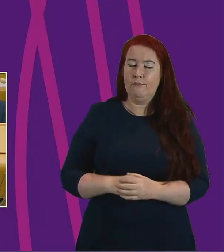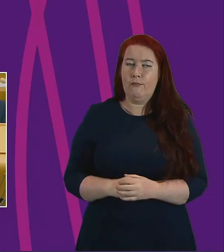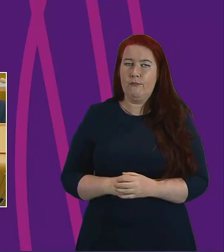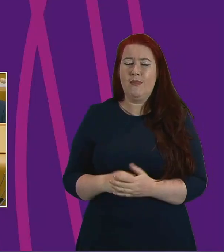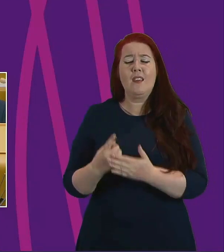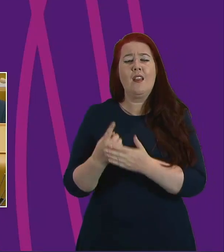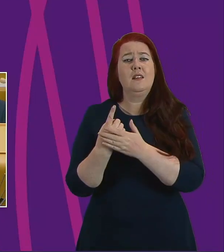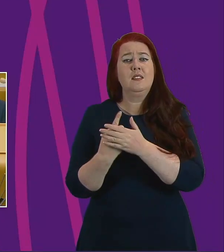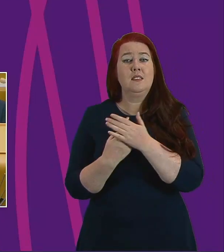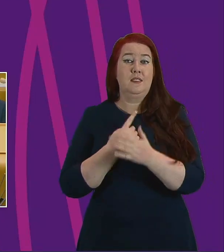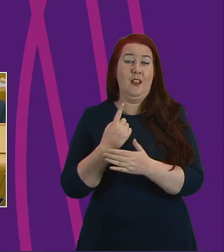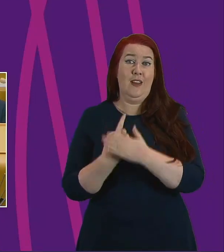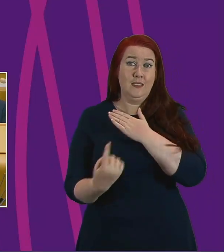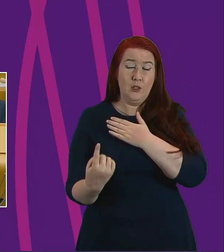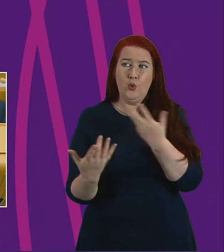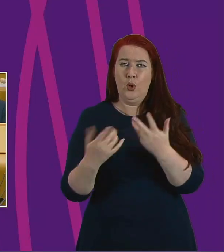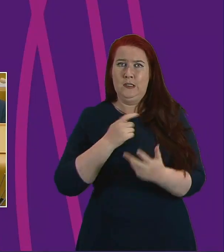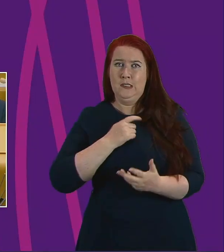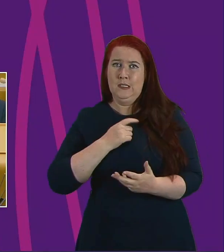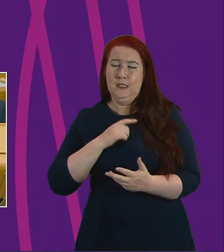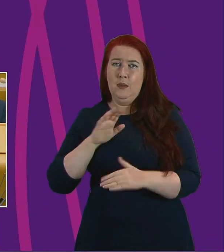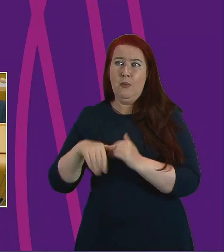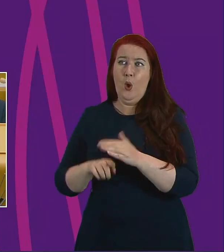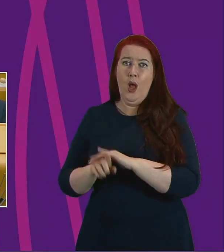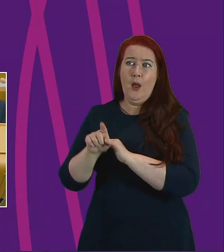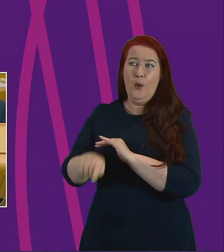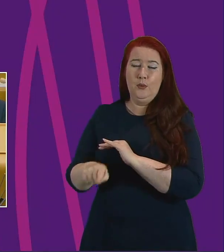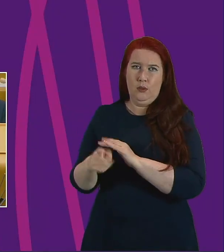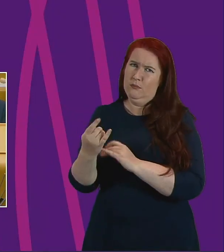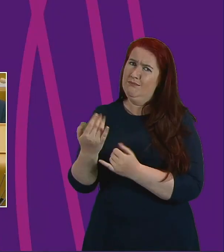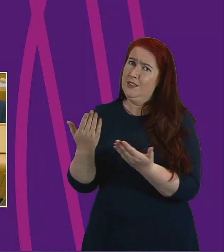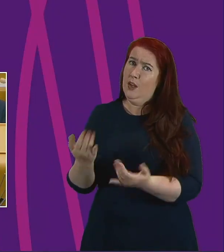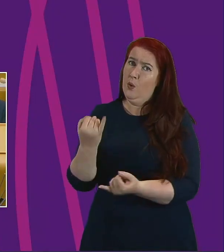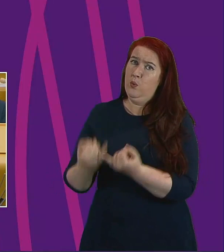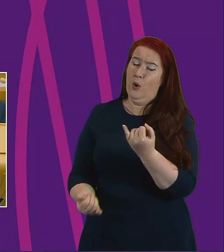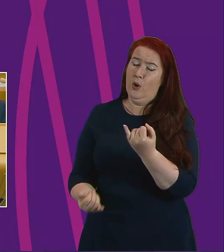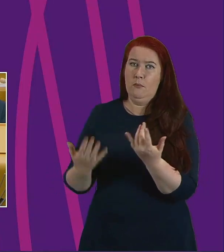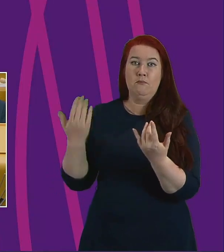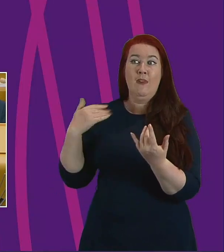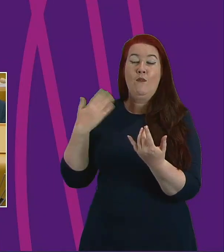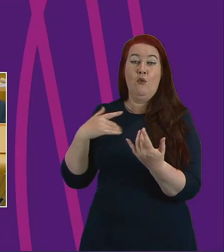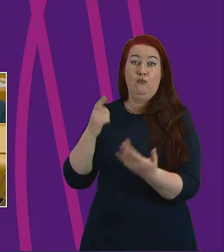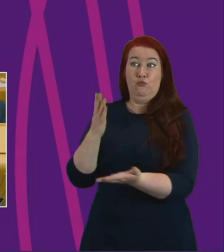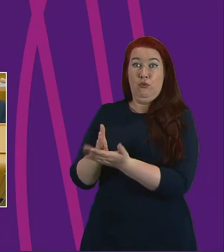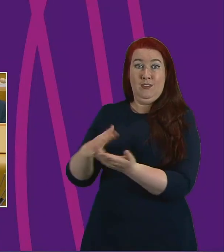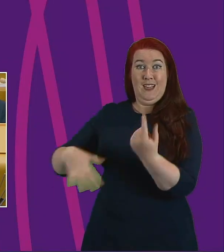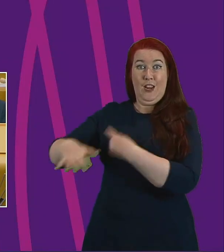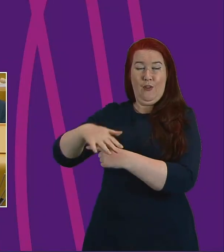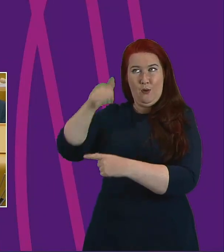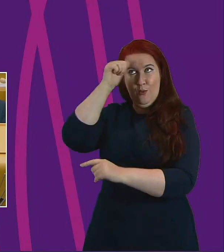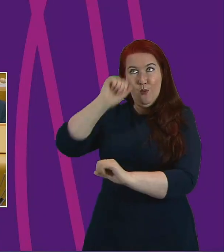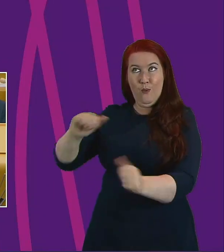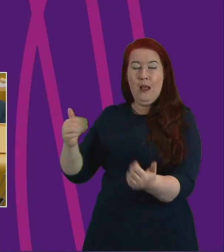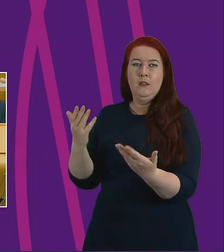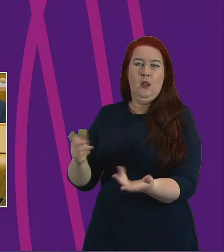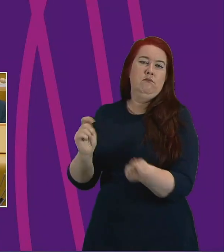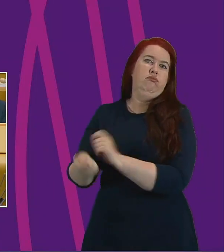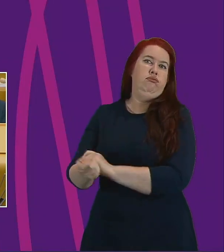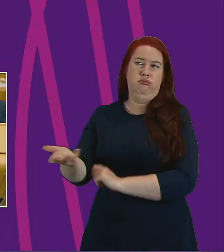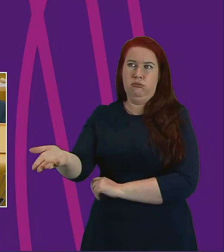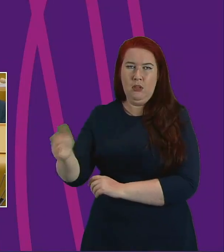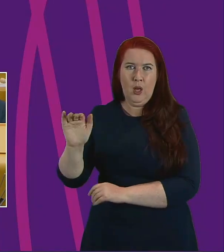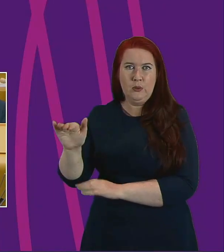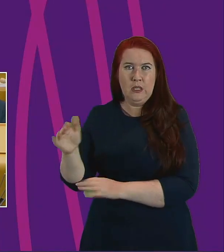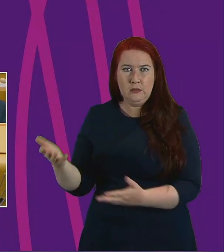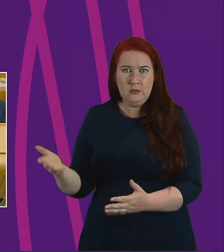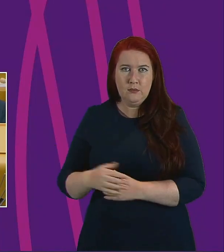about going out are concerns for some people at any time, but especially now that previously trusted surroundings are changing. In the wider social care context,